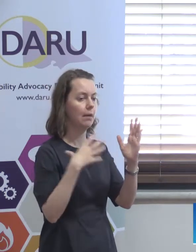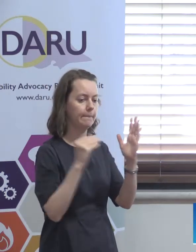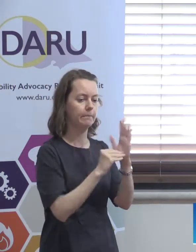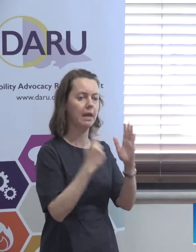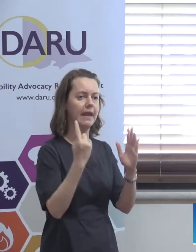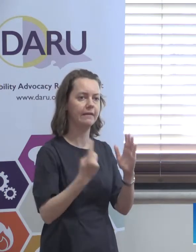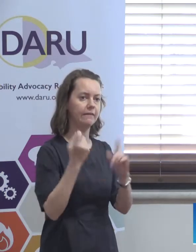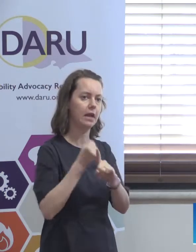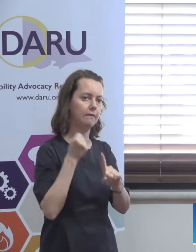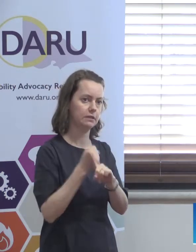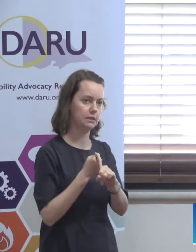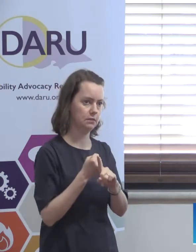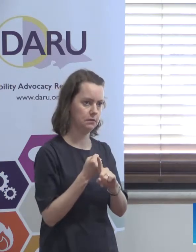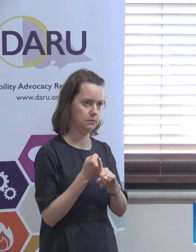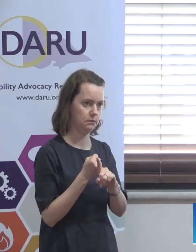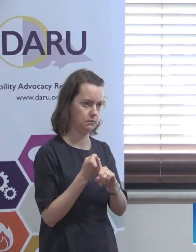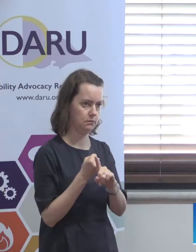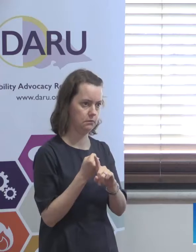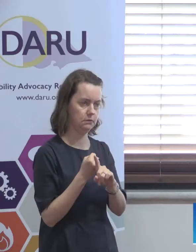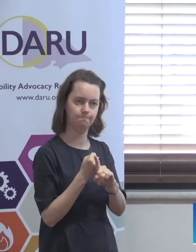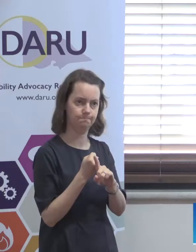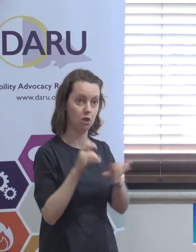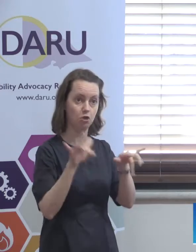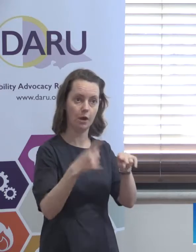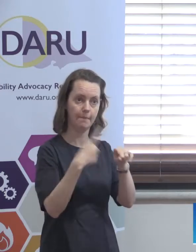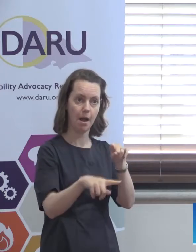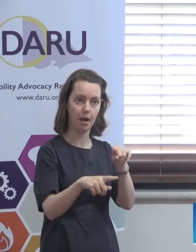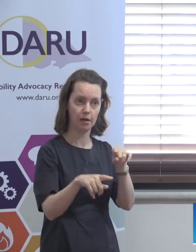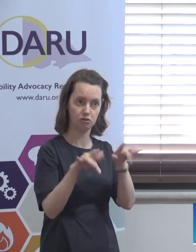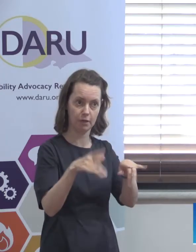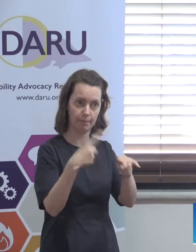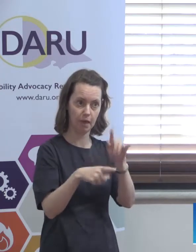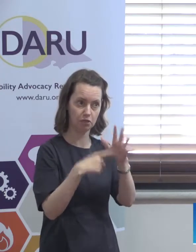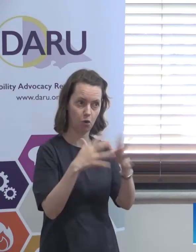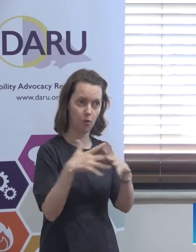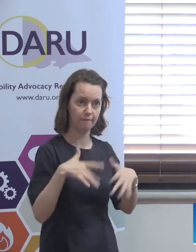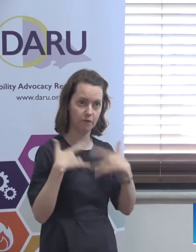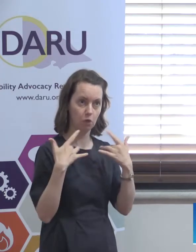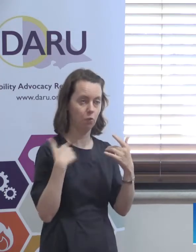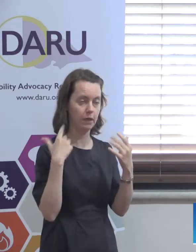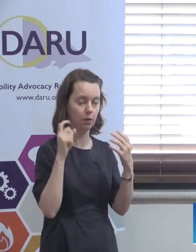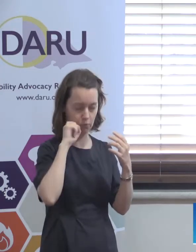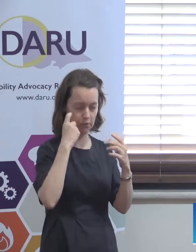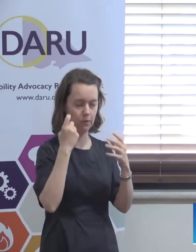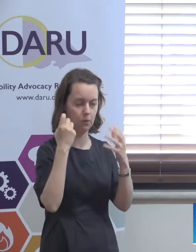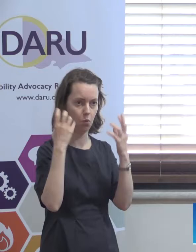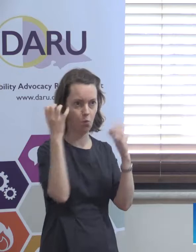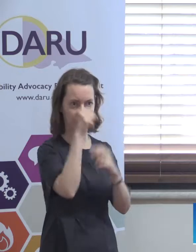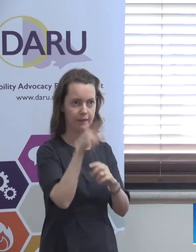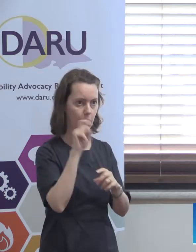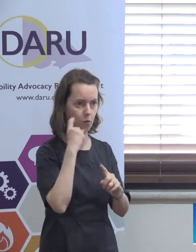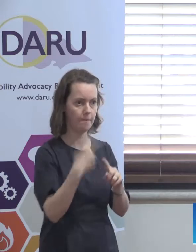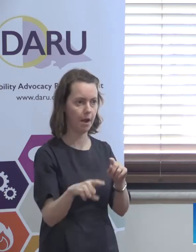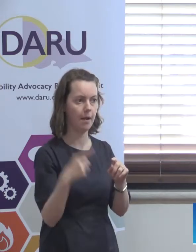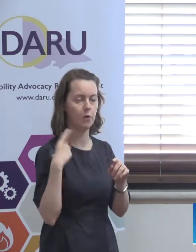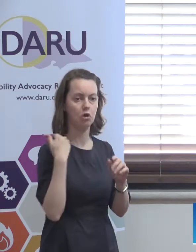advocacy written into the bill. And it hasn't gone through Parliament yet but I think we feel like we've had a victory. They